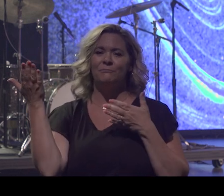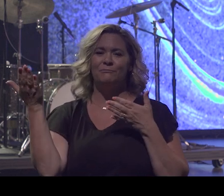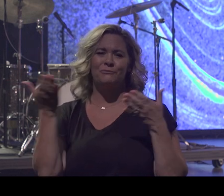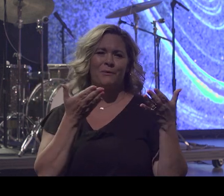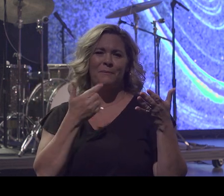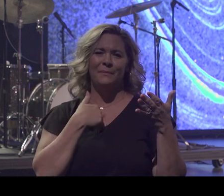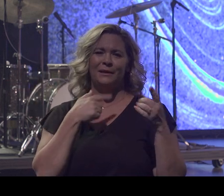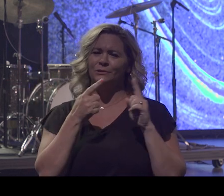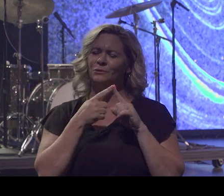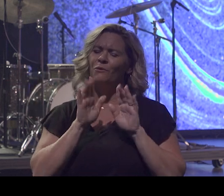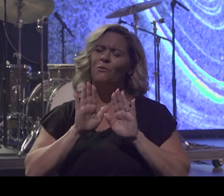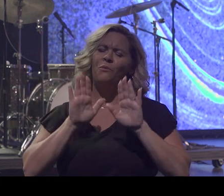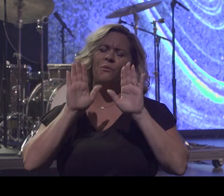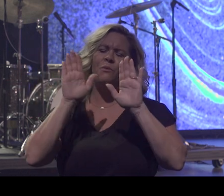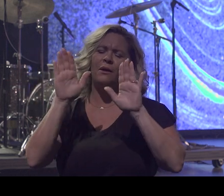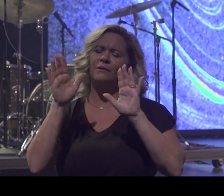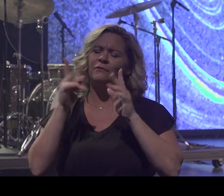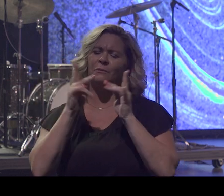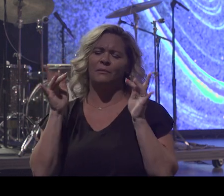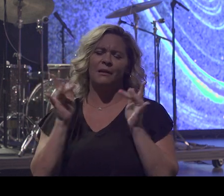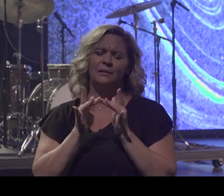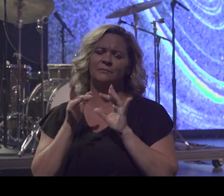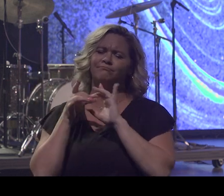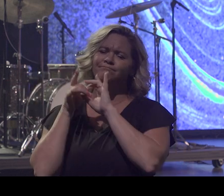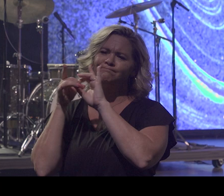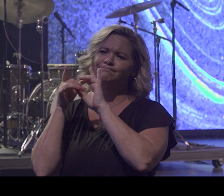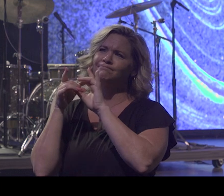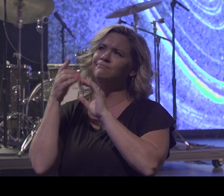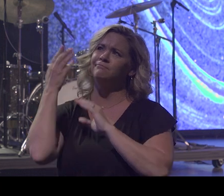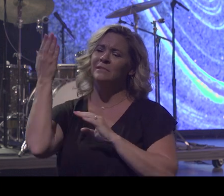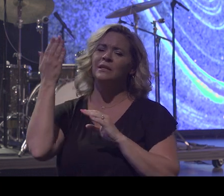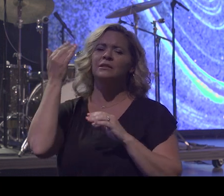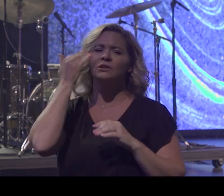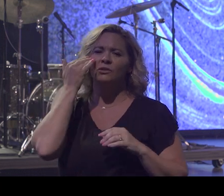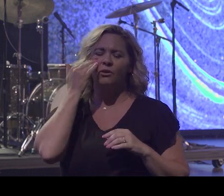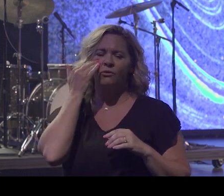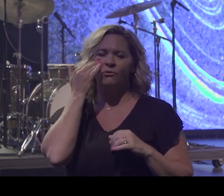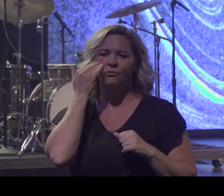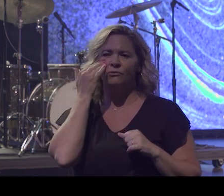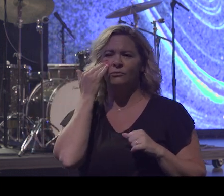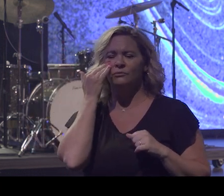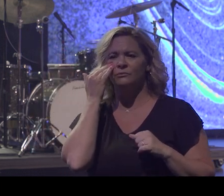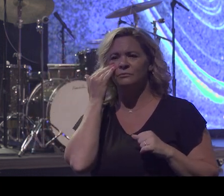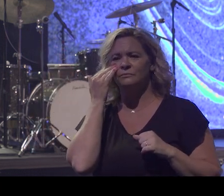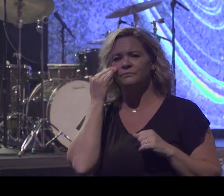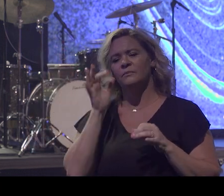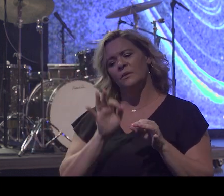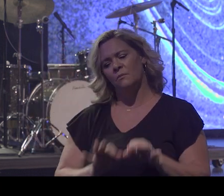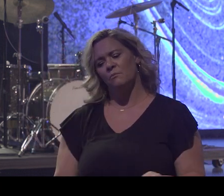to be able to know the importance of living.